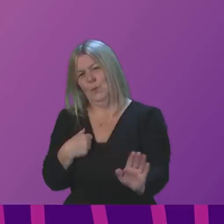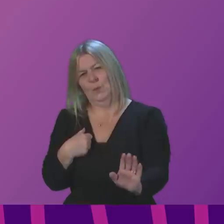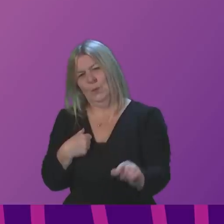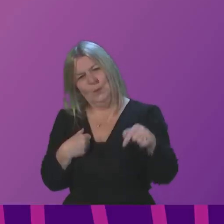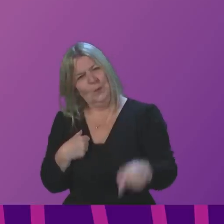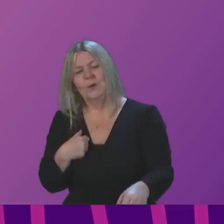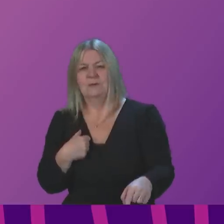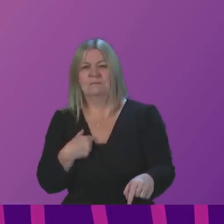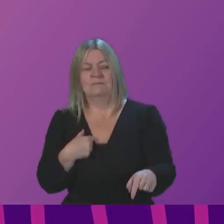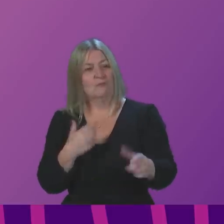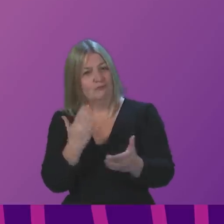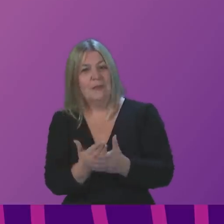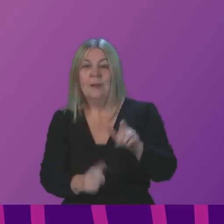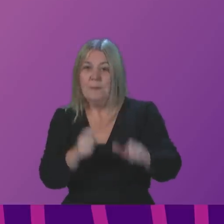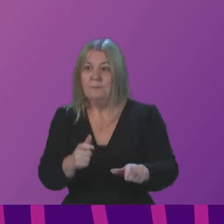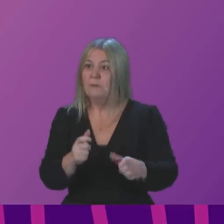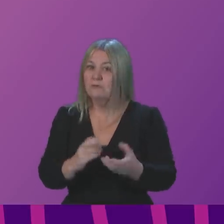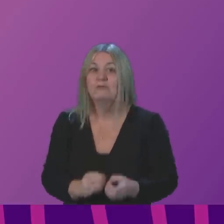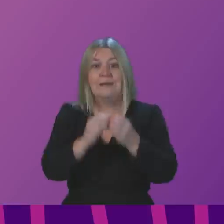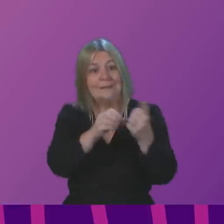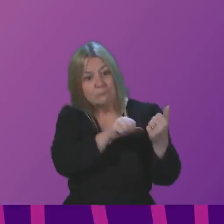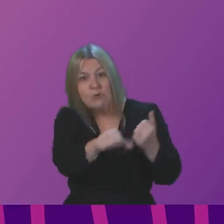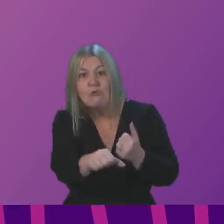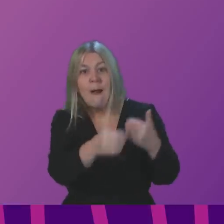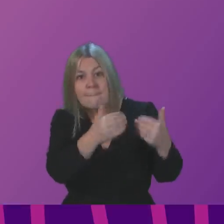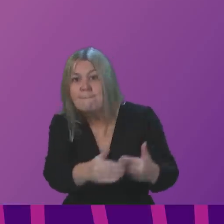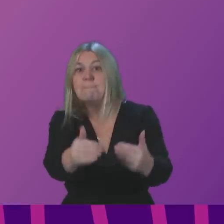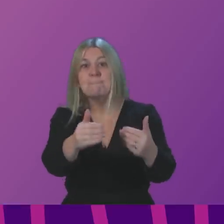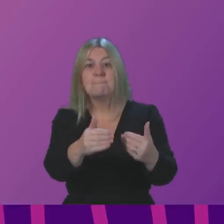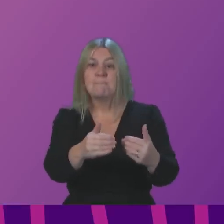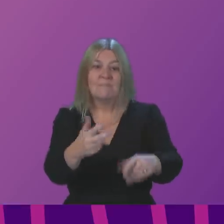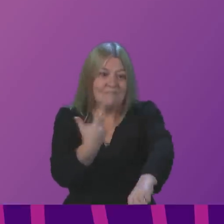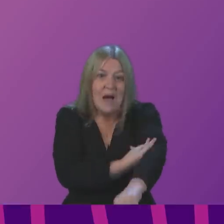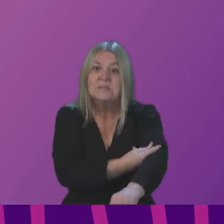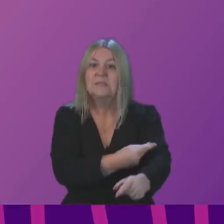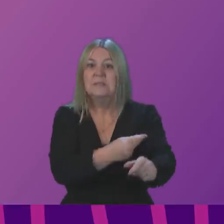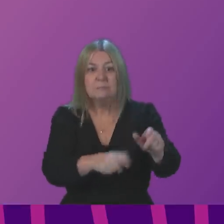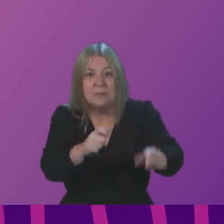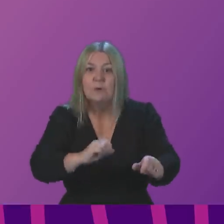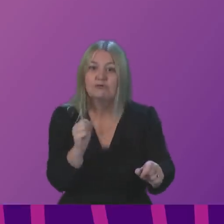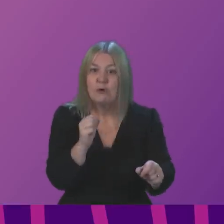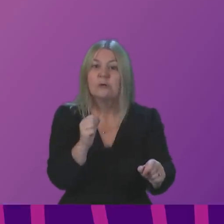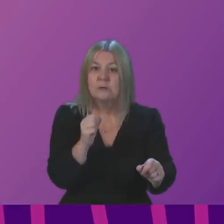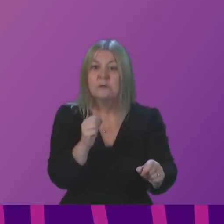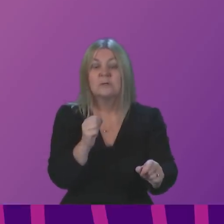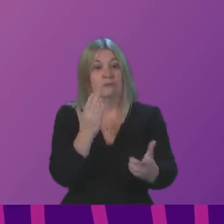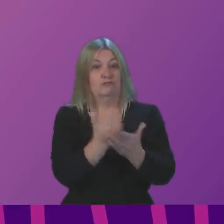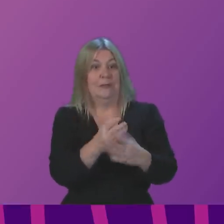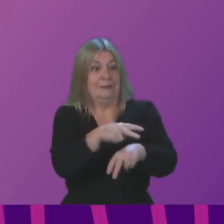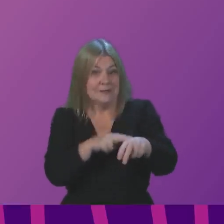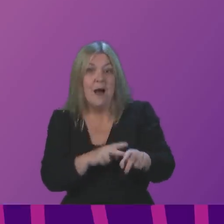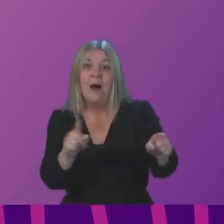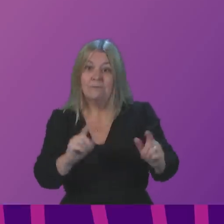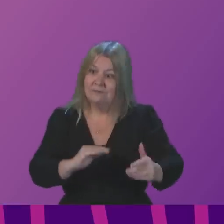to those who have designed this programme and to those who are, as we speak right now, delivering it in every part of Scotland. The fastest